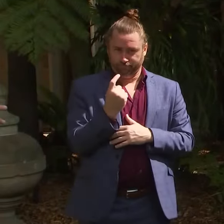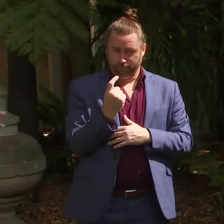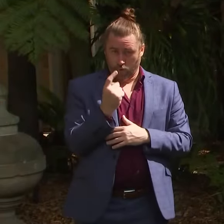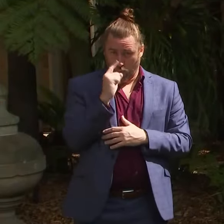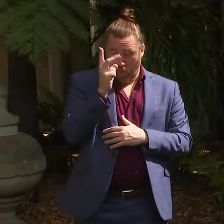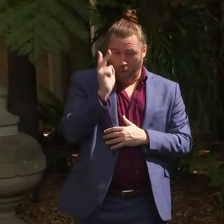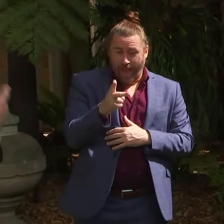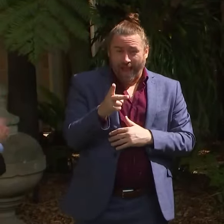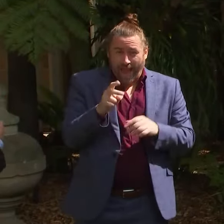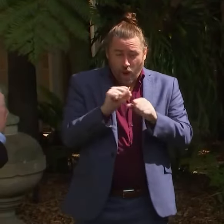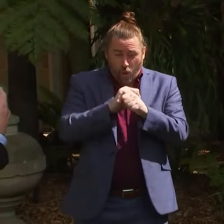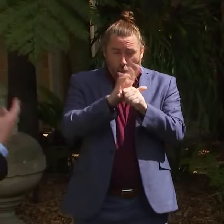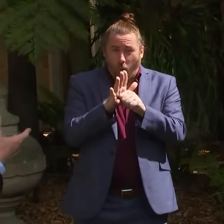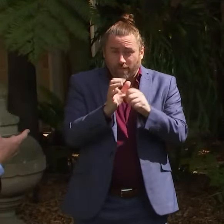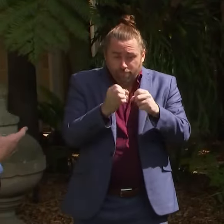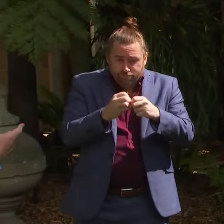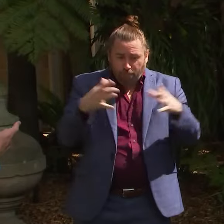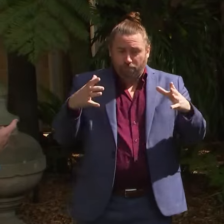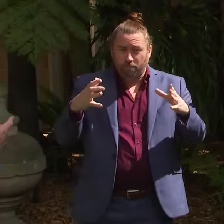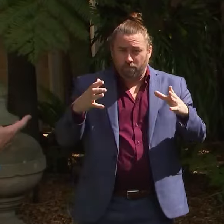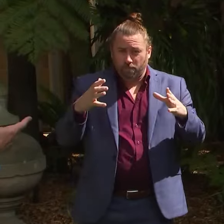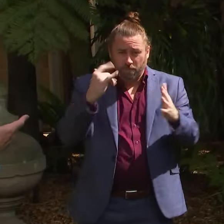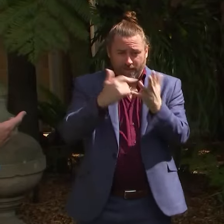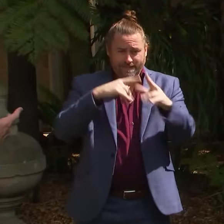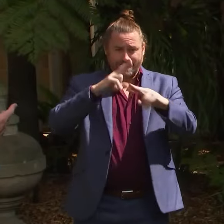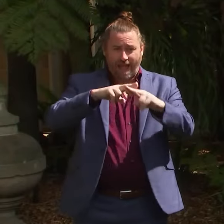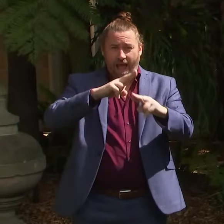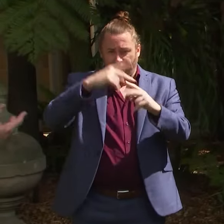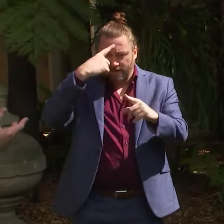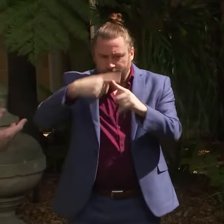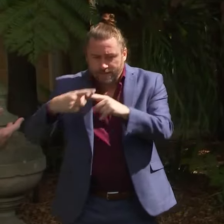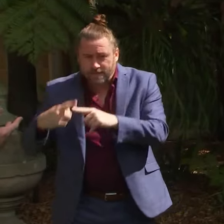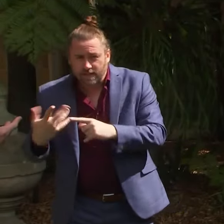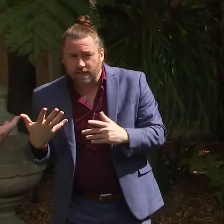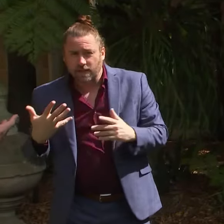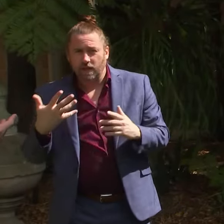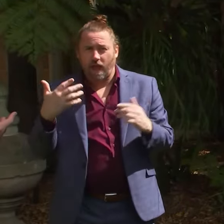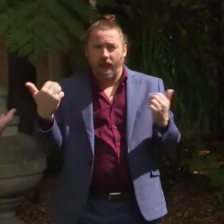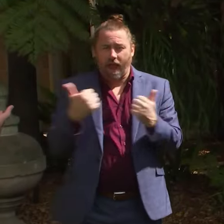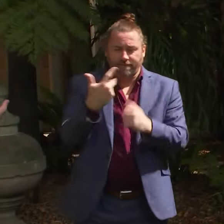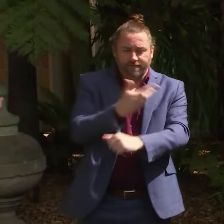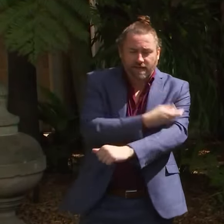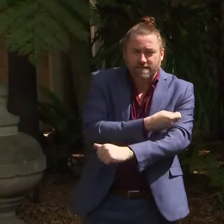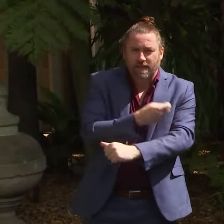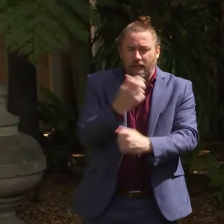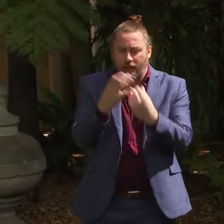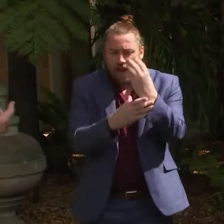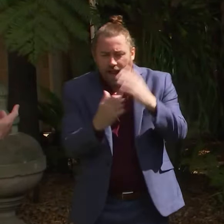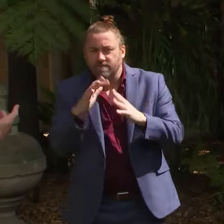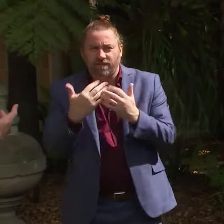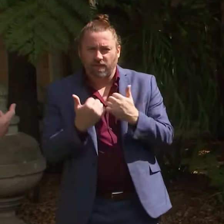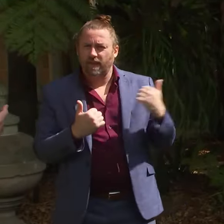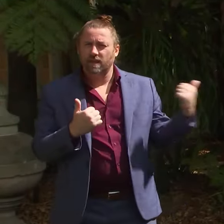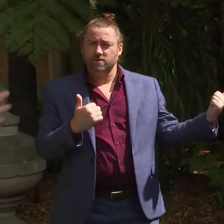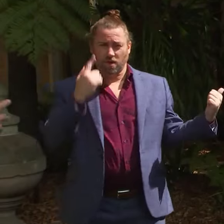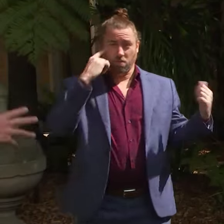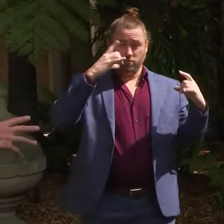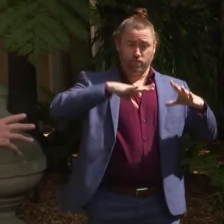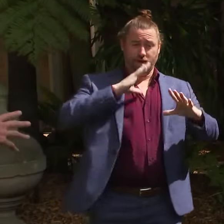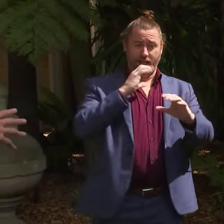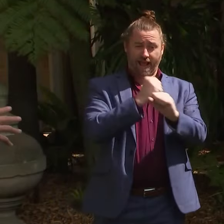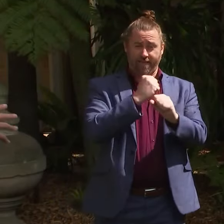I mean, for years of staff and supply services, the National Cabinet will be in seven-day, uh,